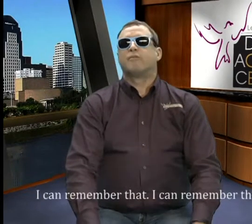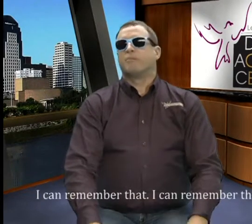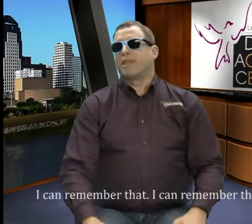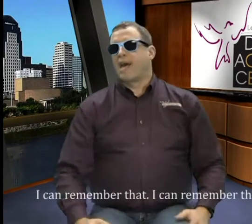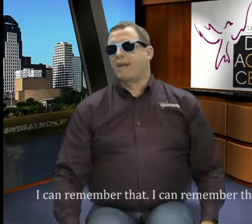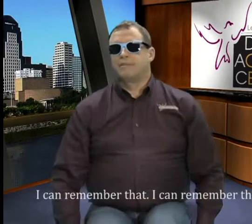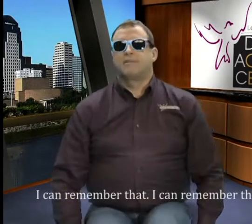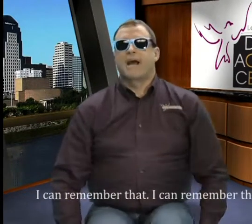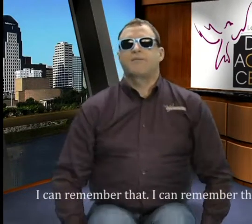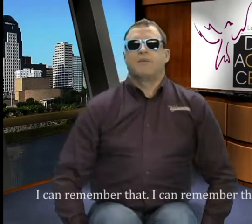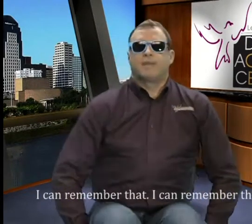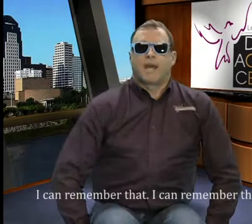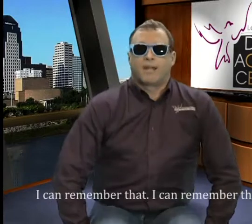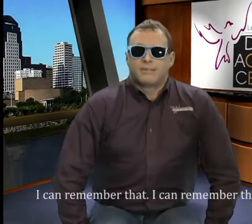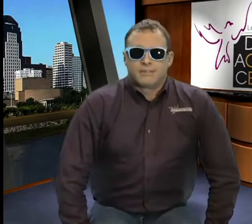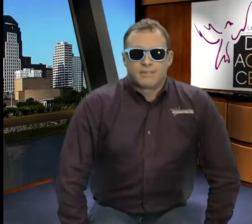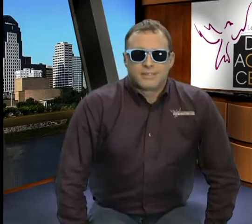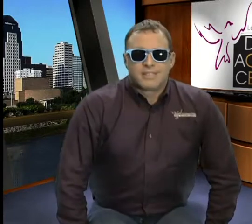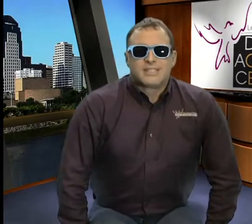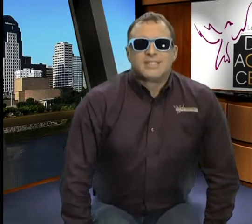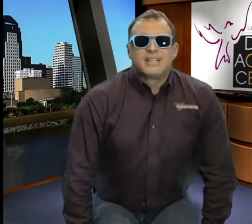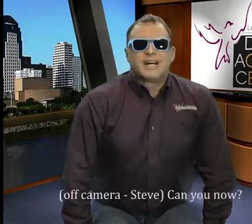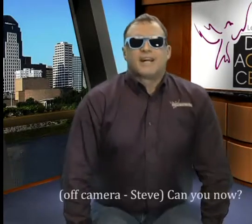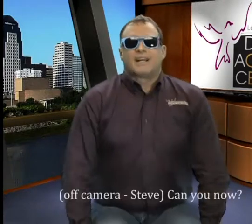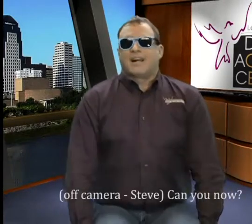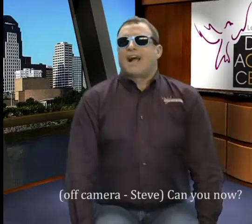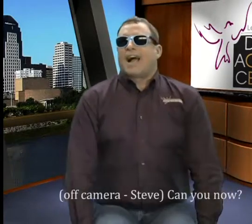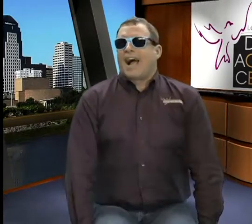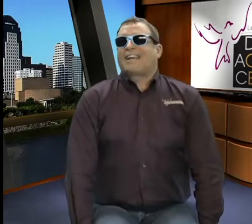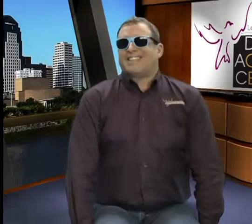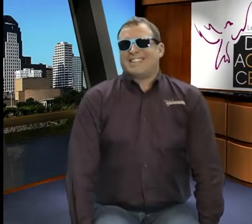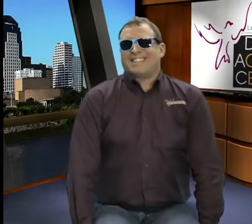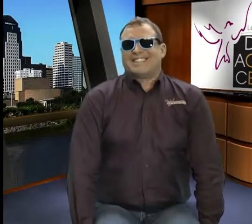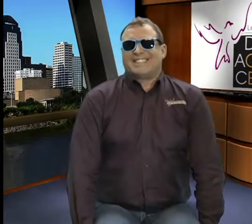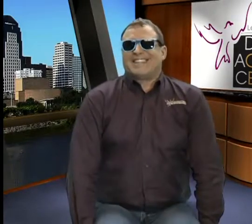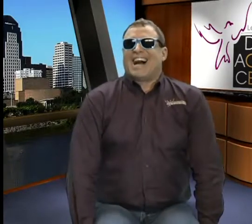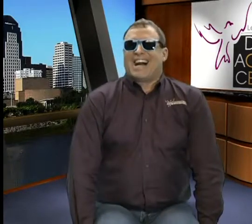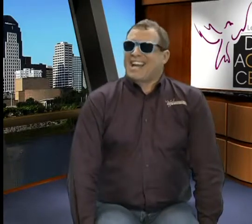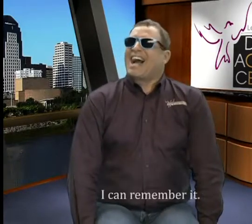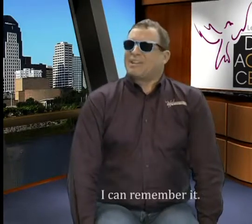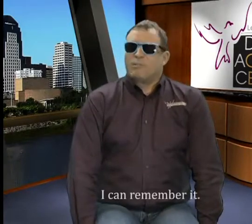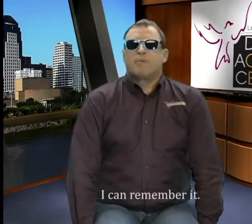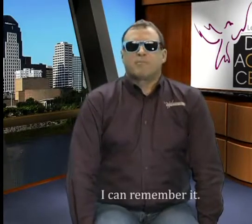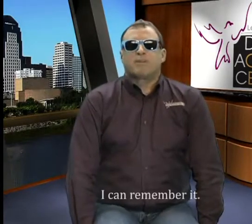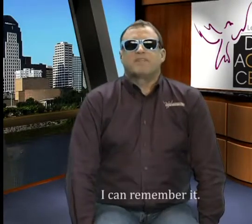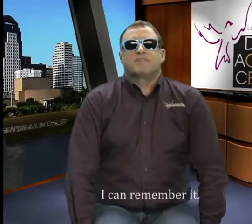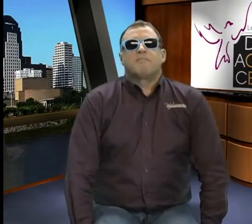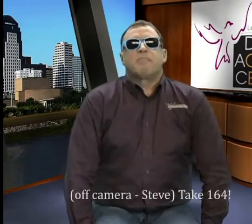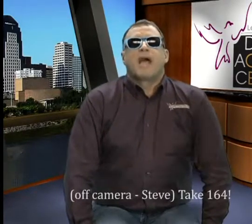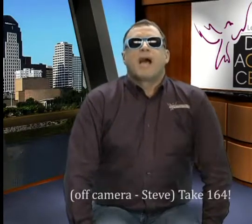remember that. I can remember that. Can you name it? I can remember it. Take